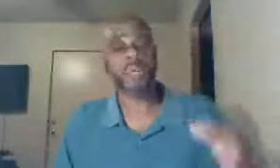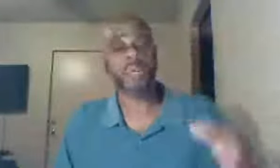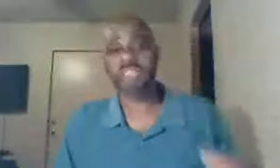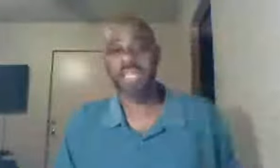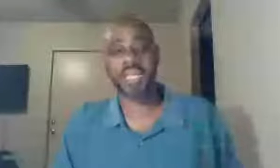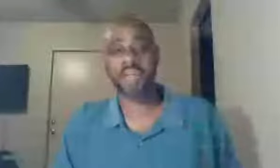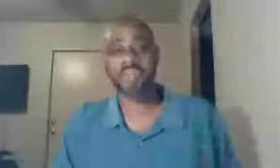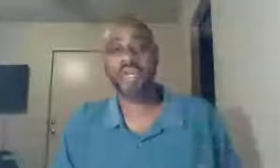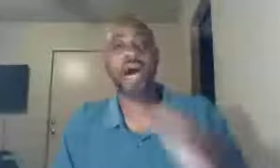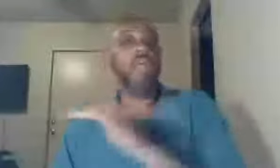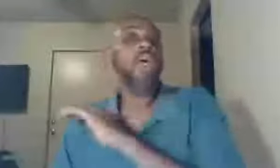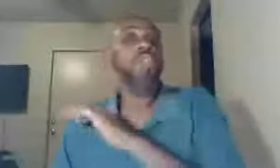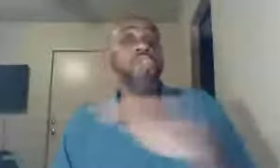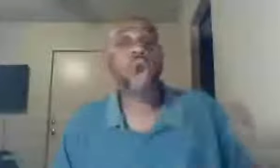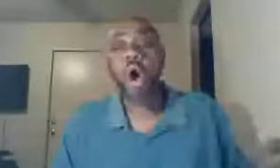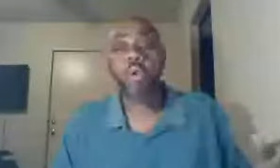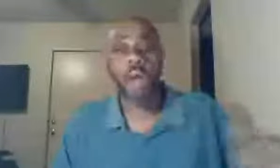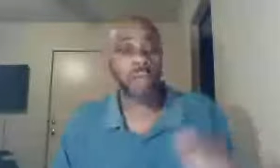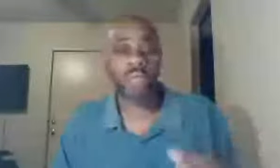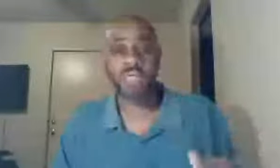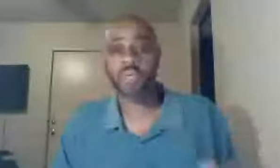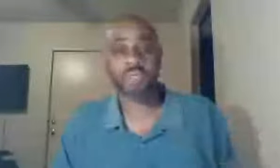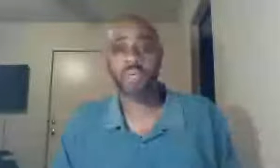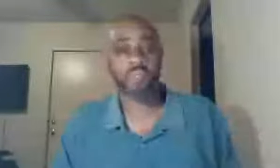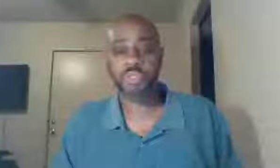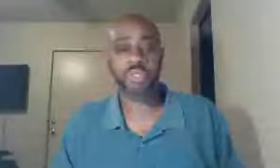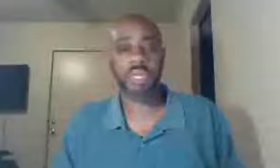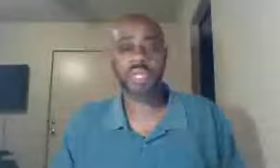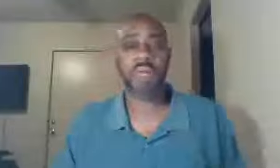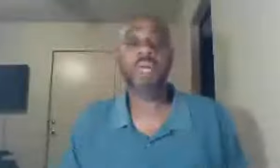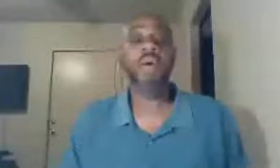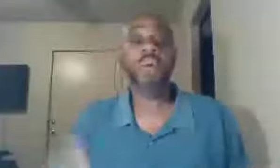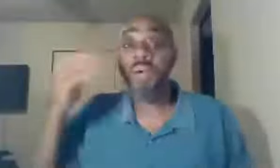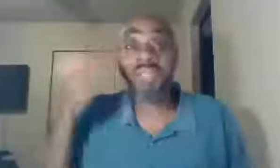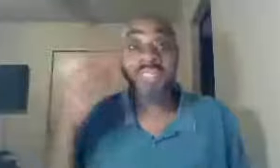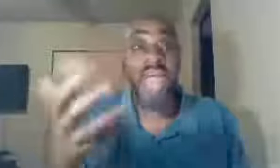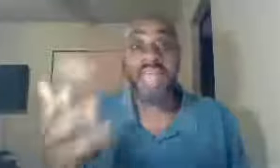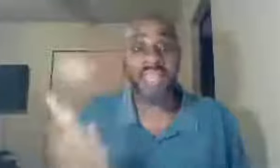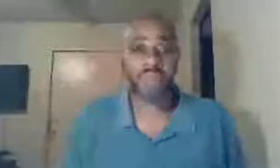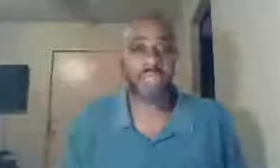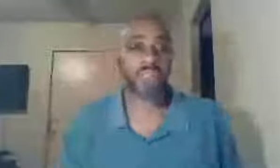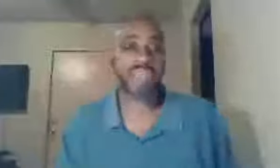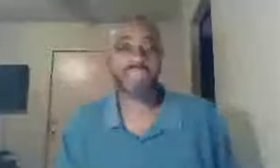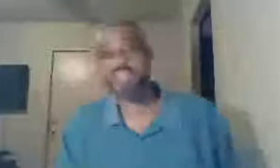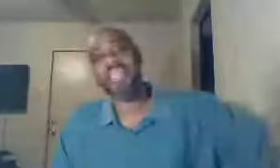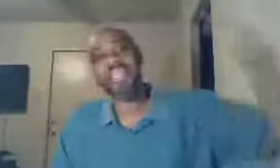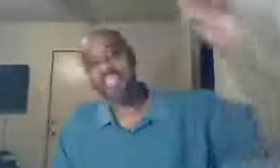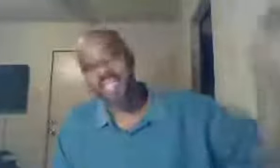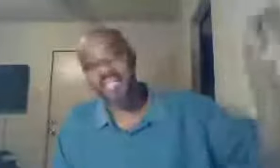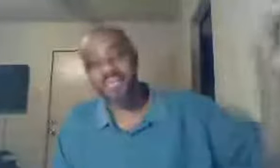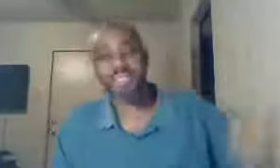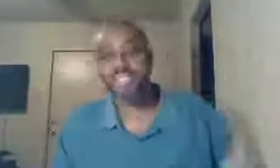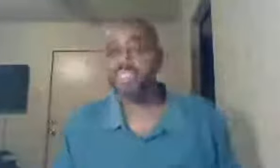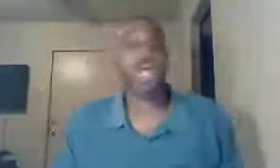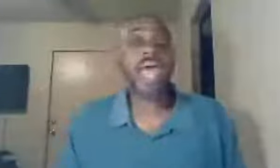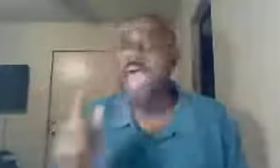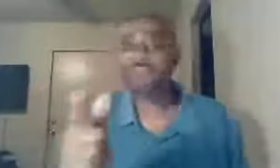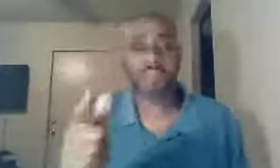was seeking after God, no one was pursuing him, we were dead, and trespasses and sins, that's Ephesians, everybody